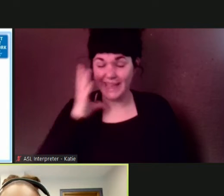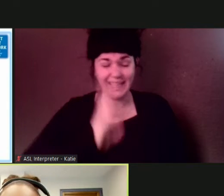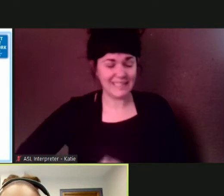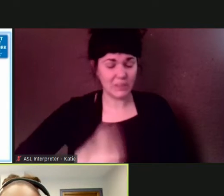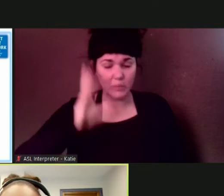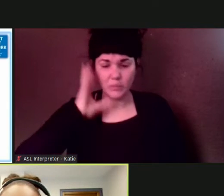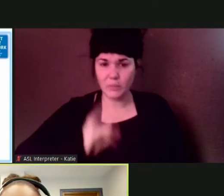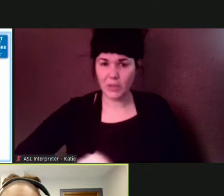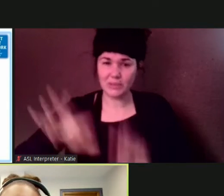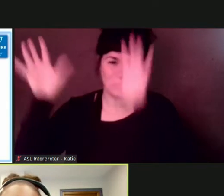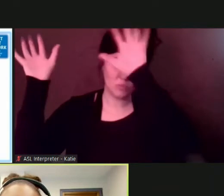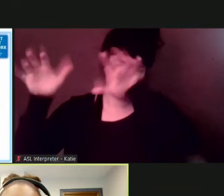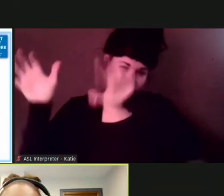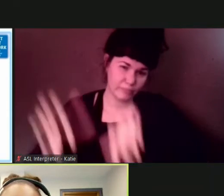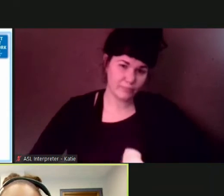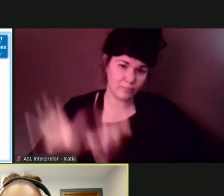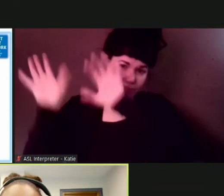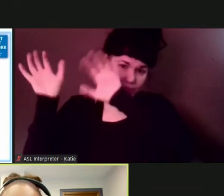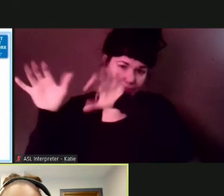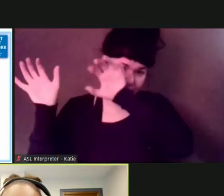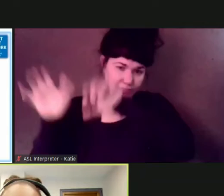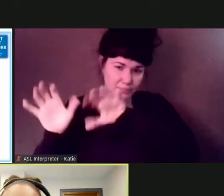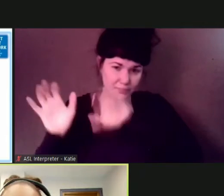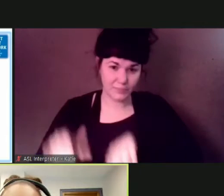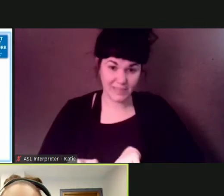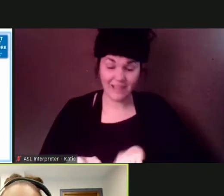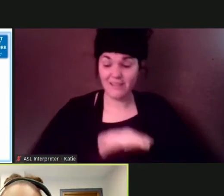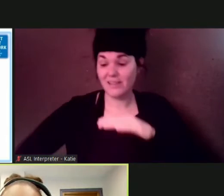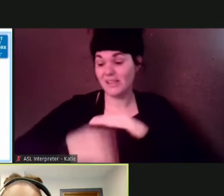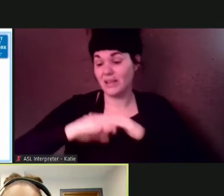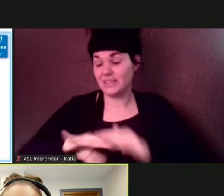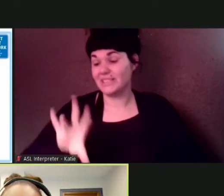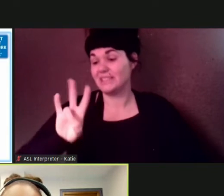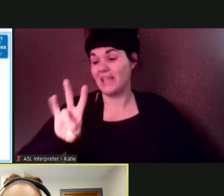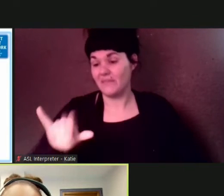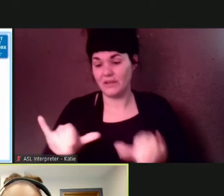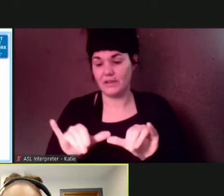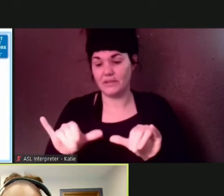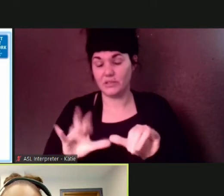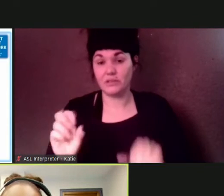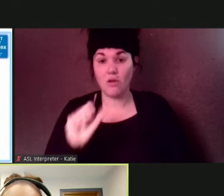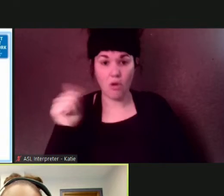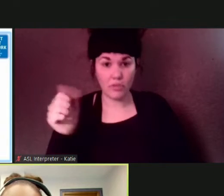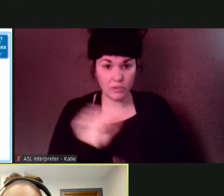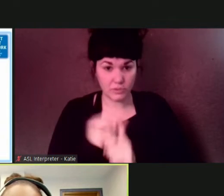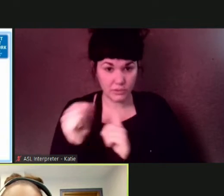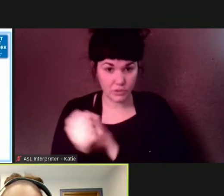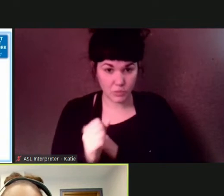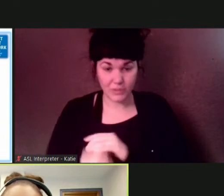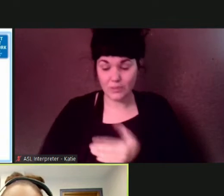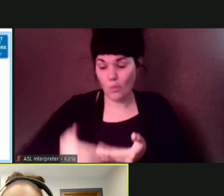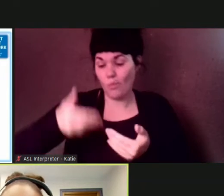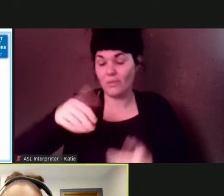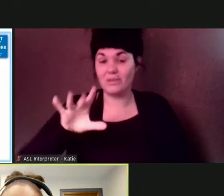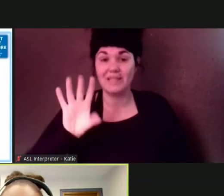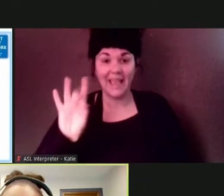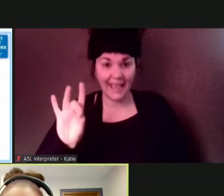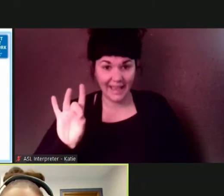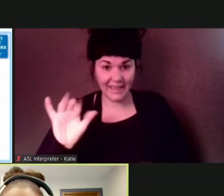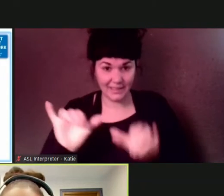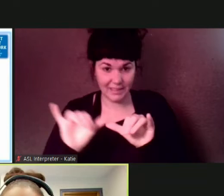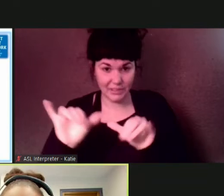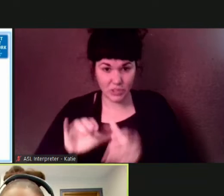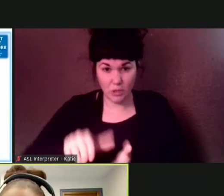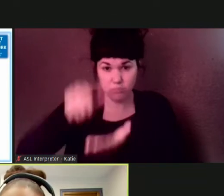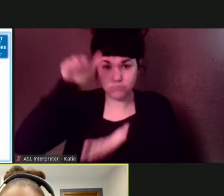in some instances exceeded seven inches uh and in other instances was nearly eight inches of rain in a very